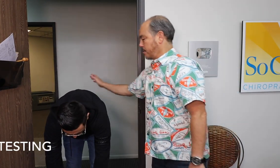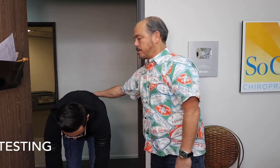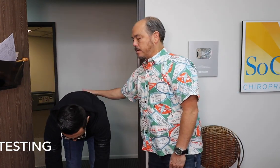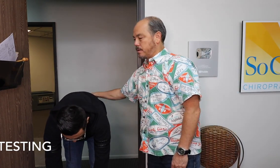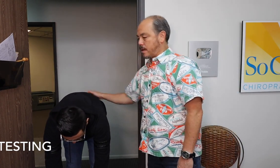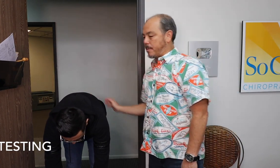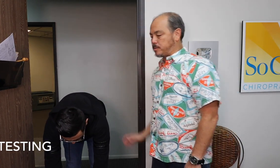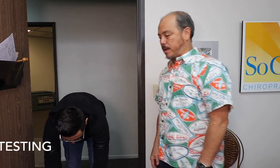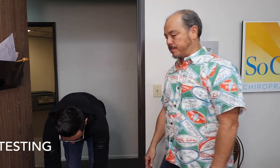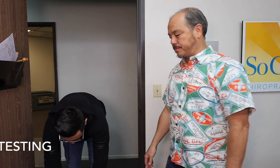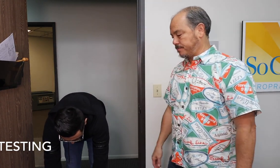How much pain?